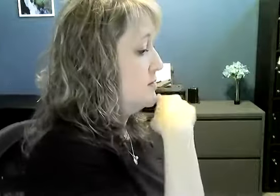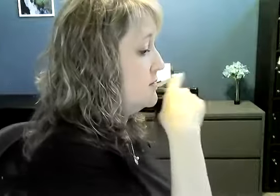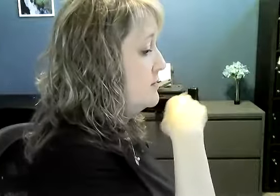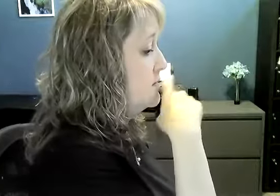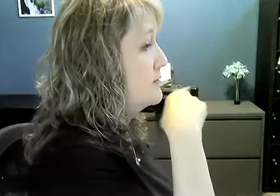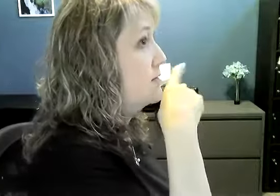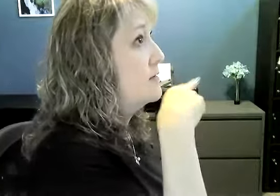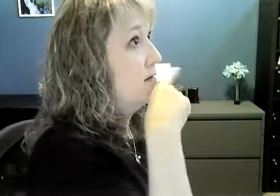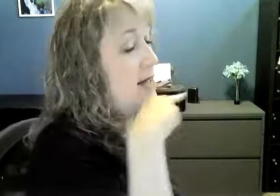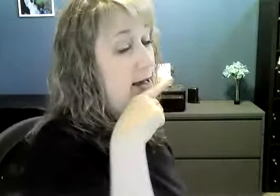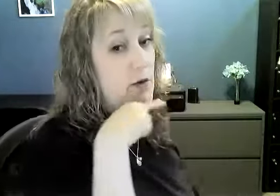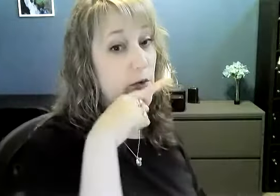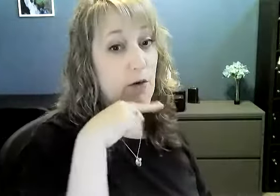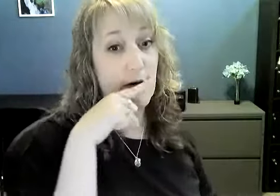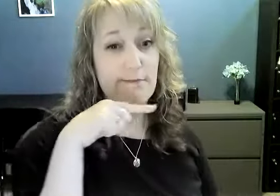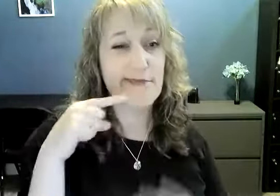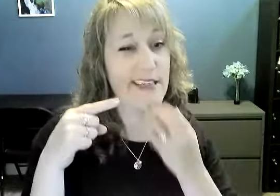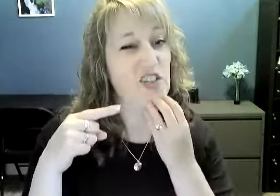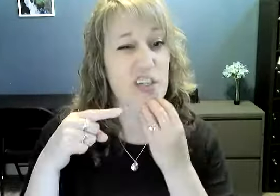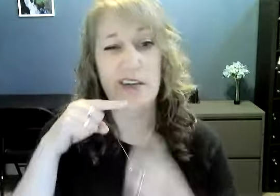at your, like, chin.